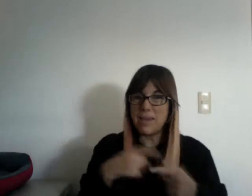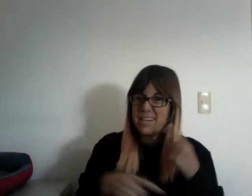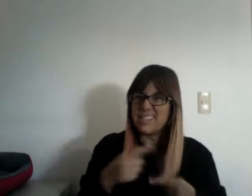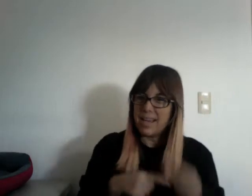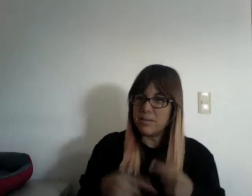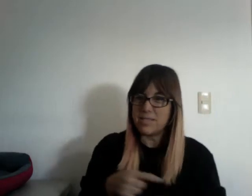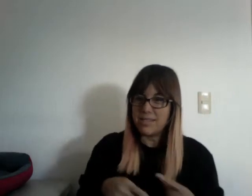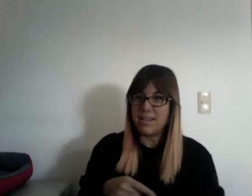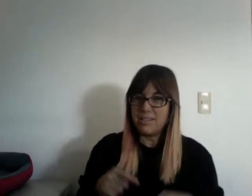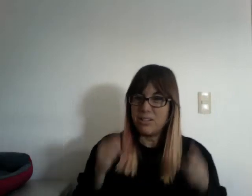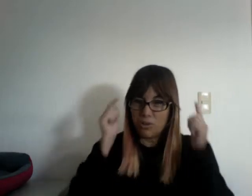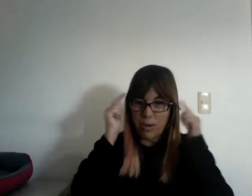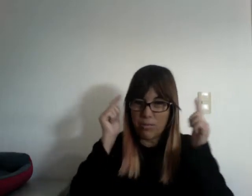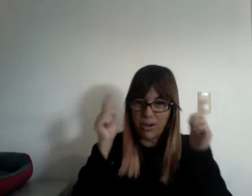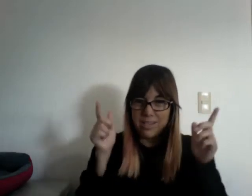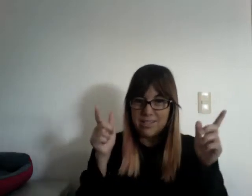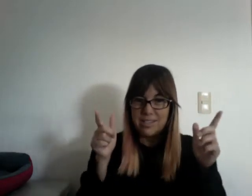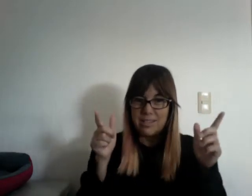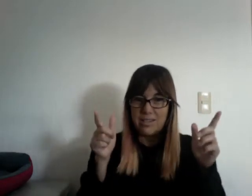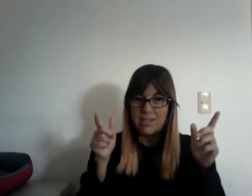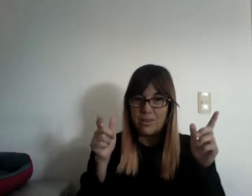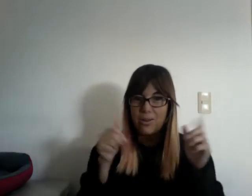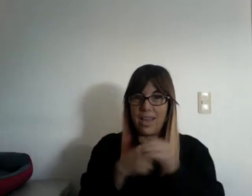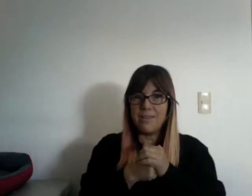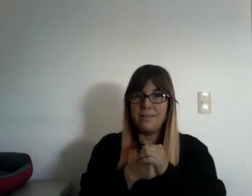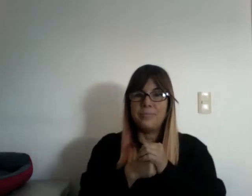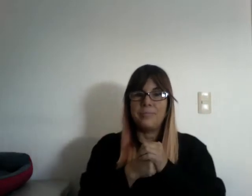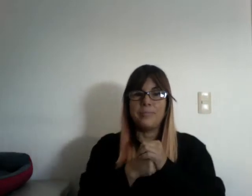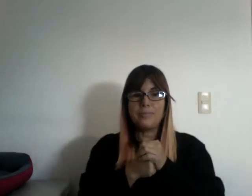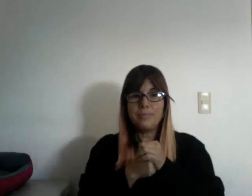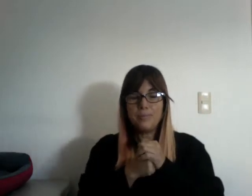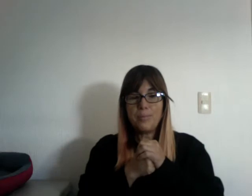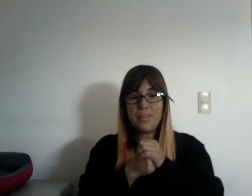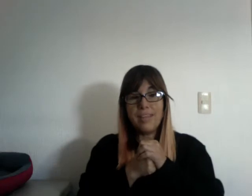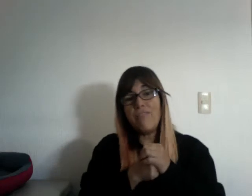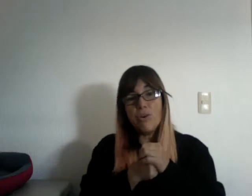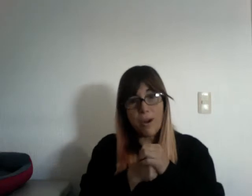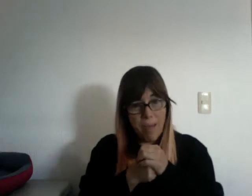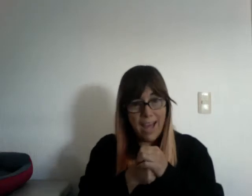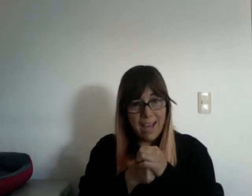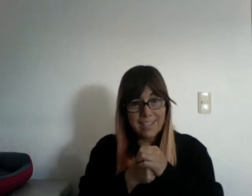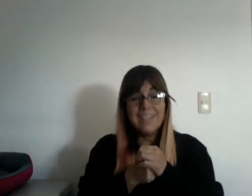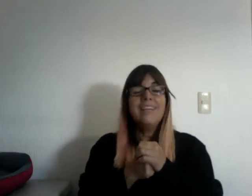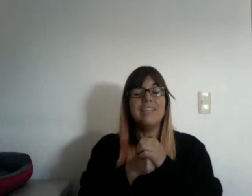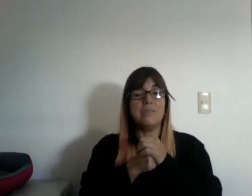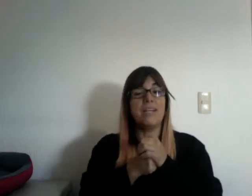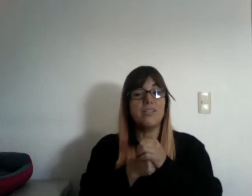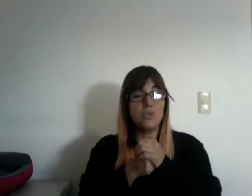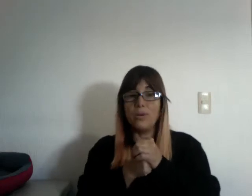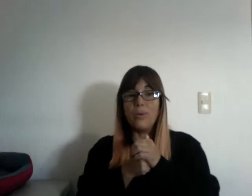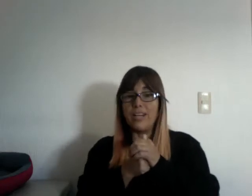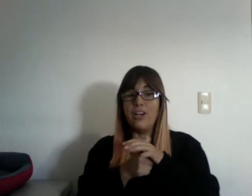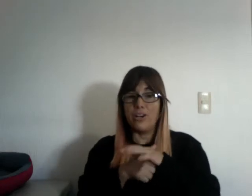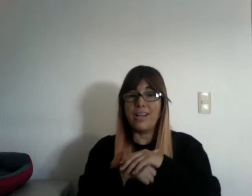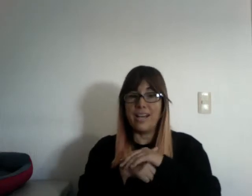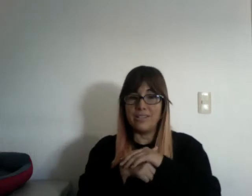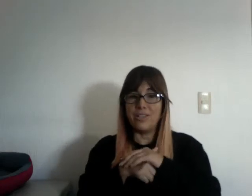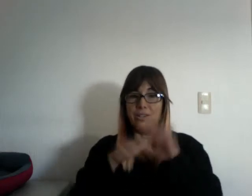many times until you memorize this, okay? If you are back, it's because you already learned until